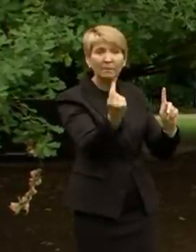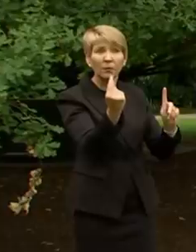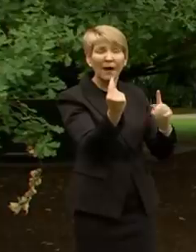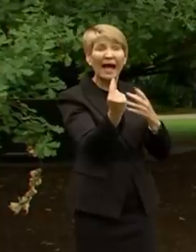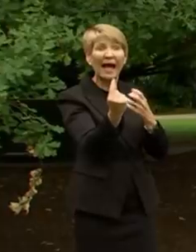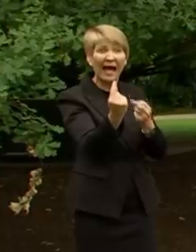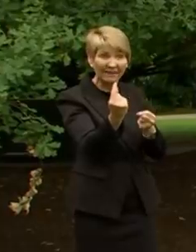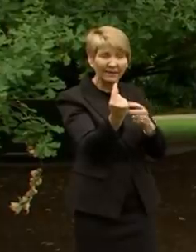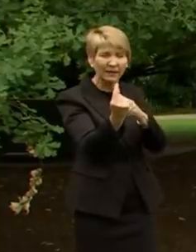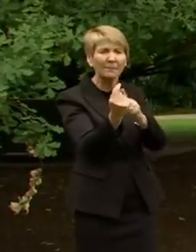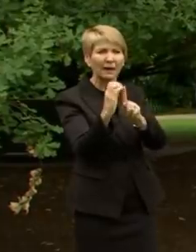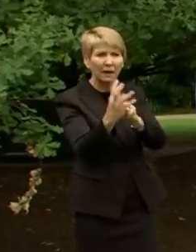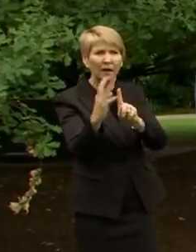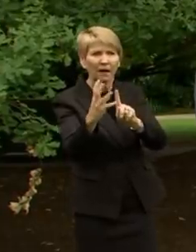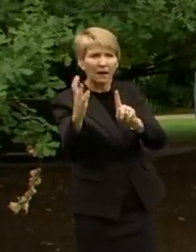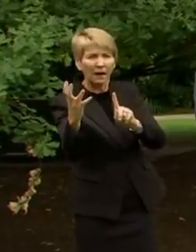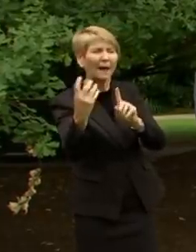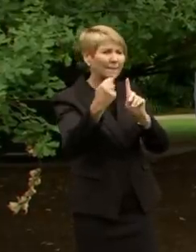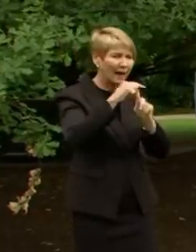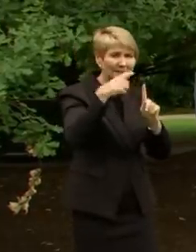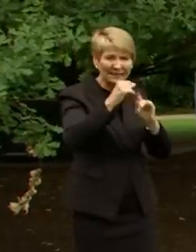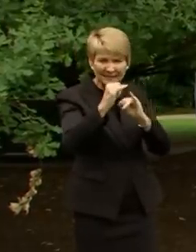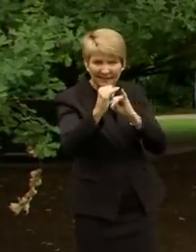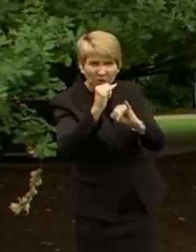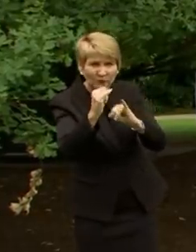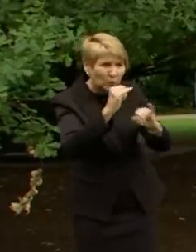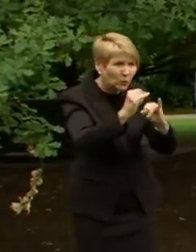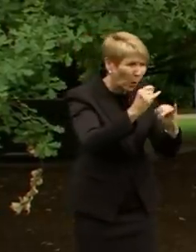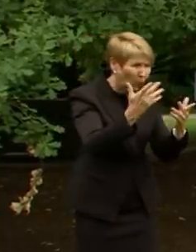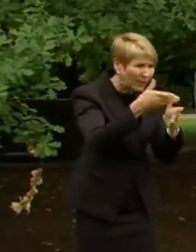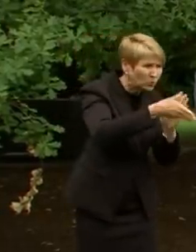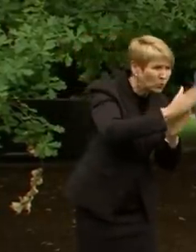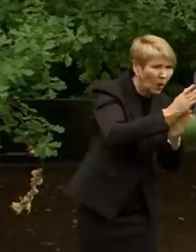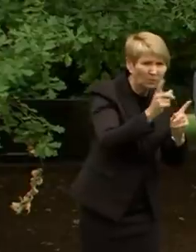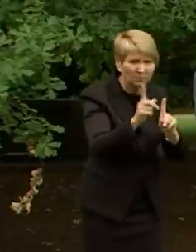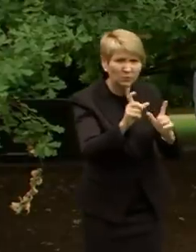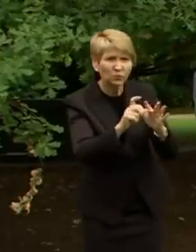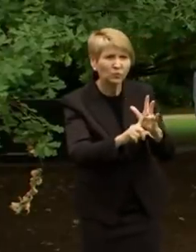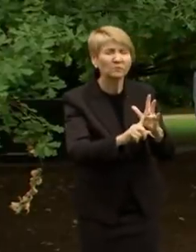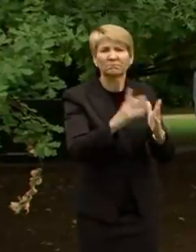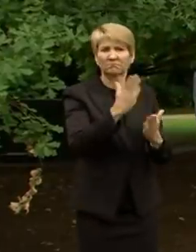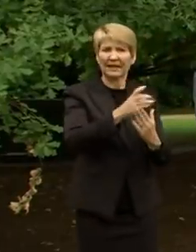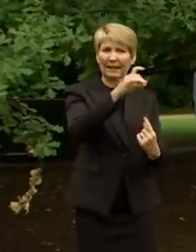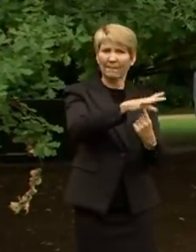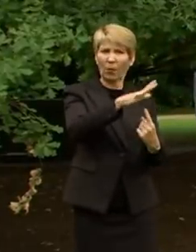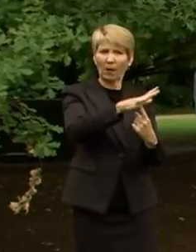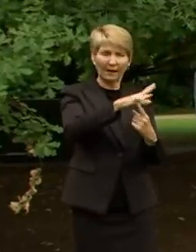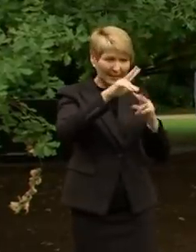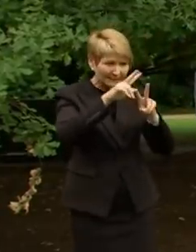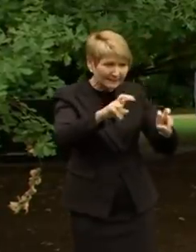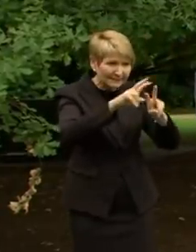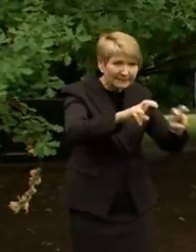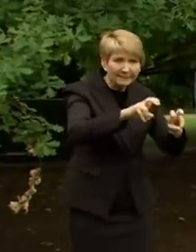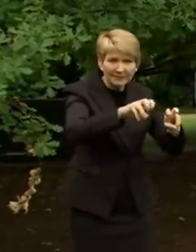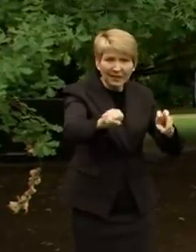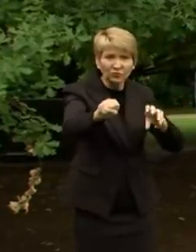people come forward, QR codes, all the interviews, contact tracing. So that's not a bad thing. That's, in fact, exactly what we want, the strategy working, finding more and